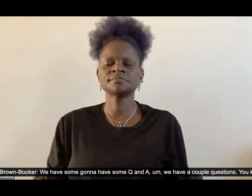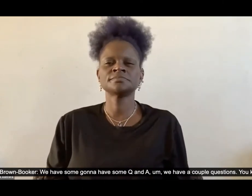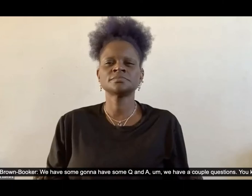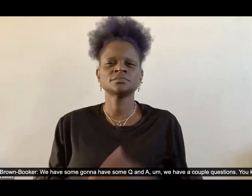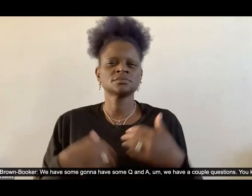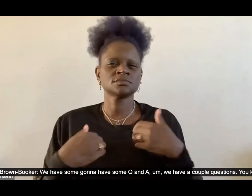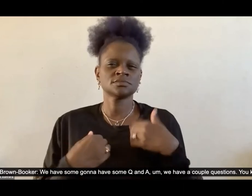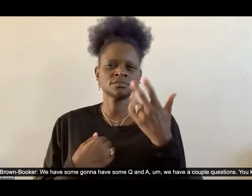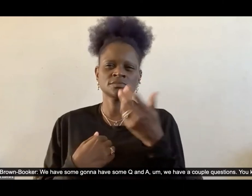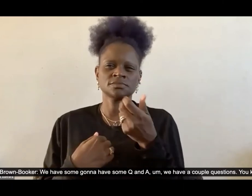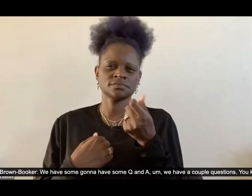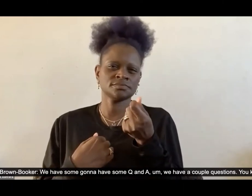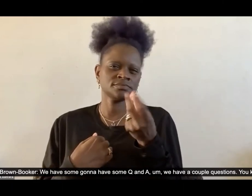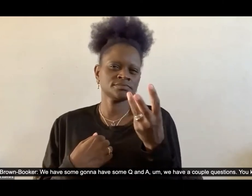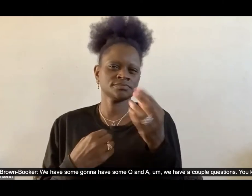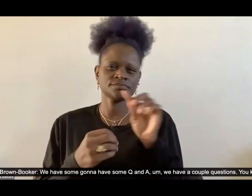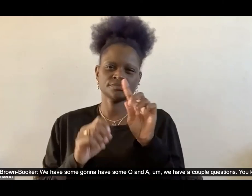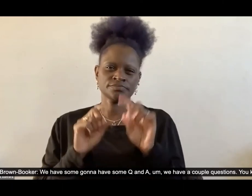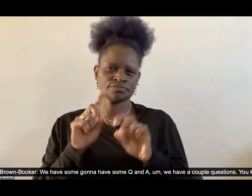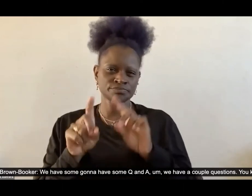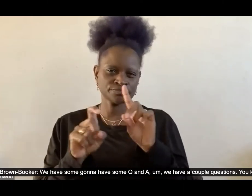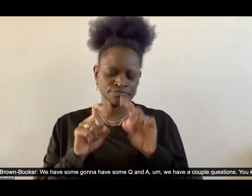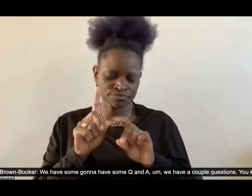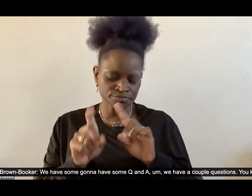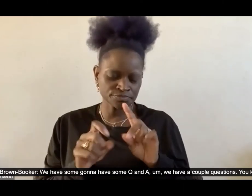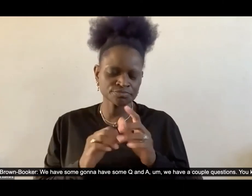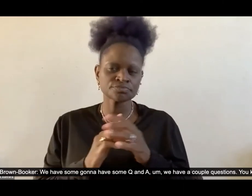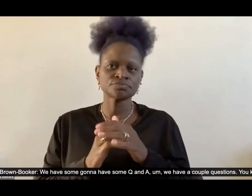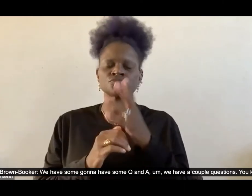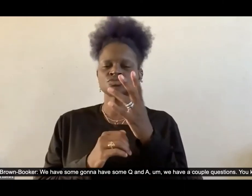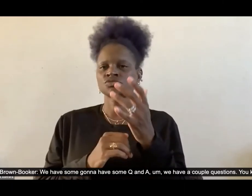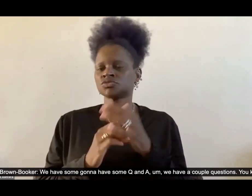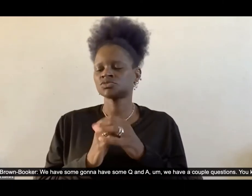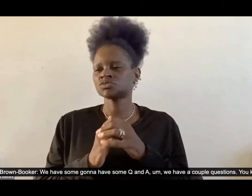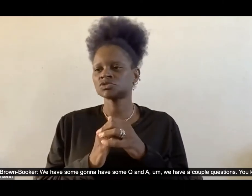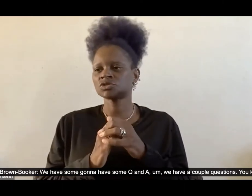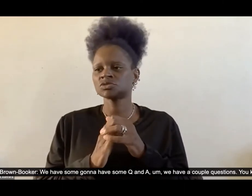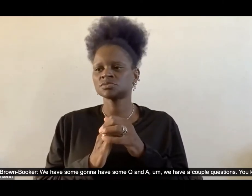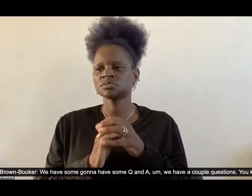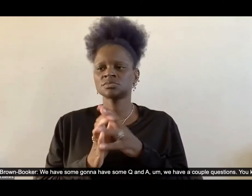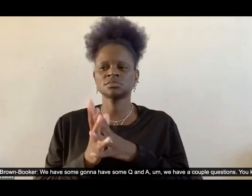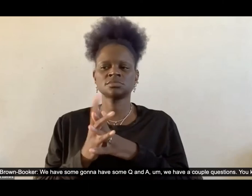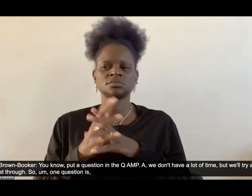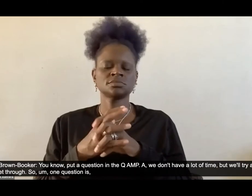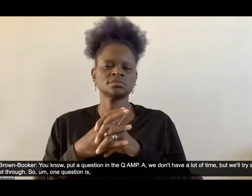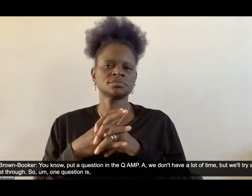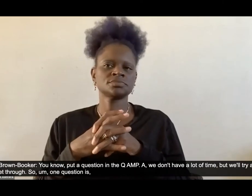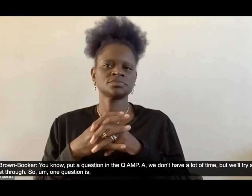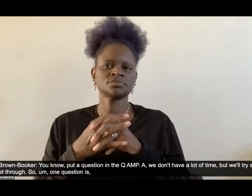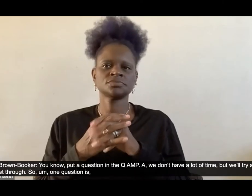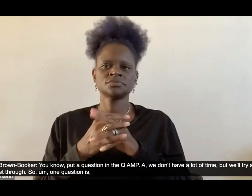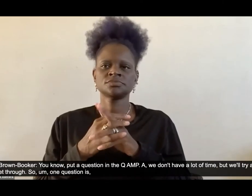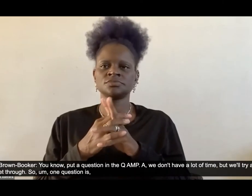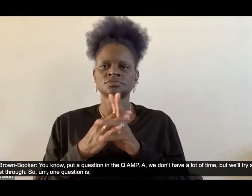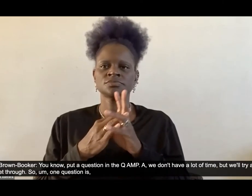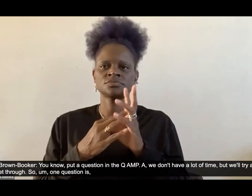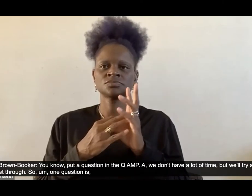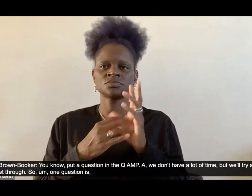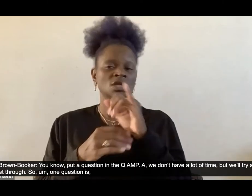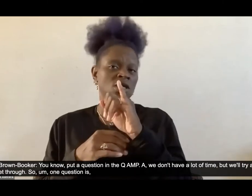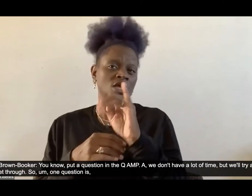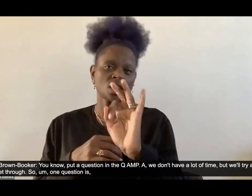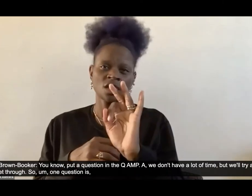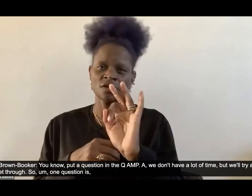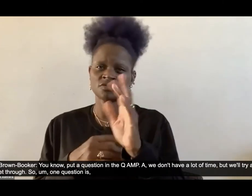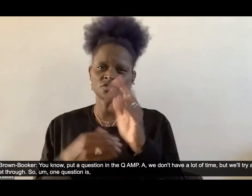a couple questions um you know feel free to uh you know uh put a question in the